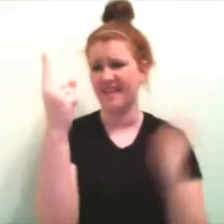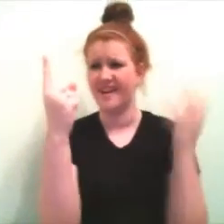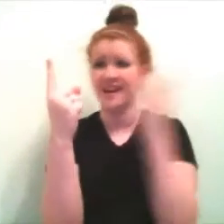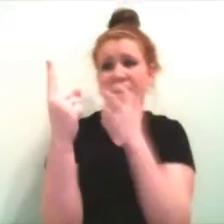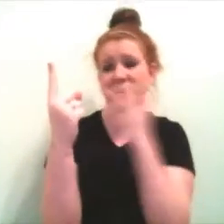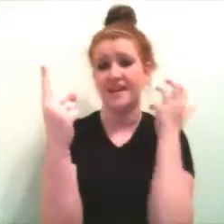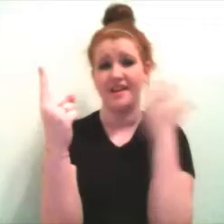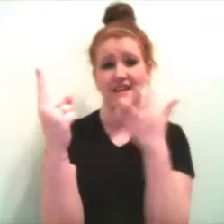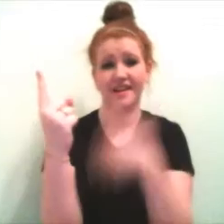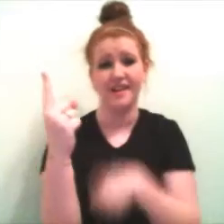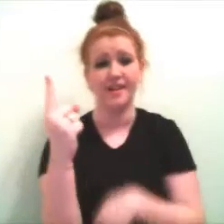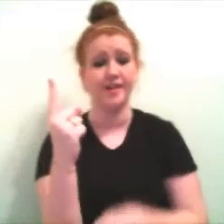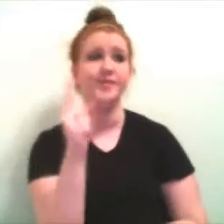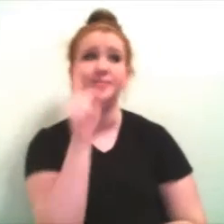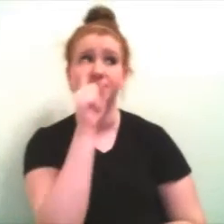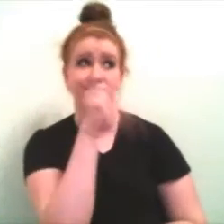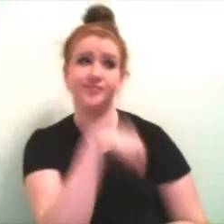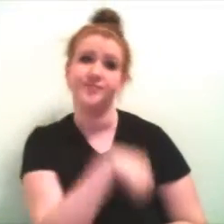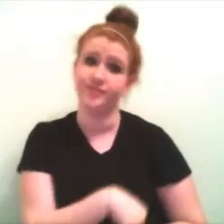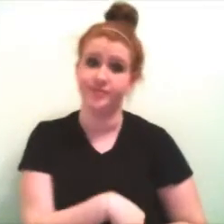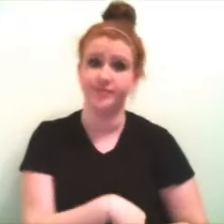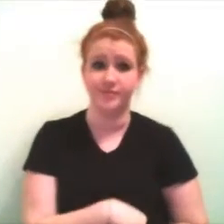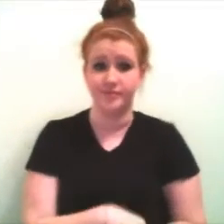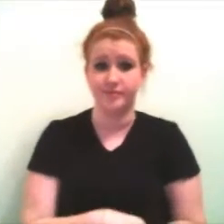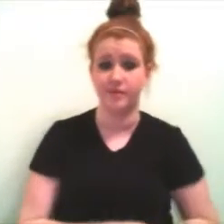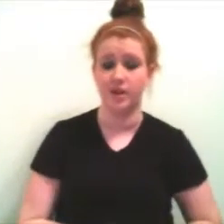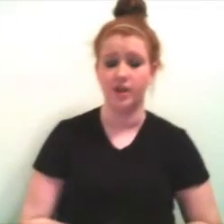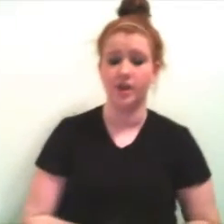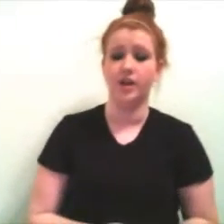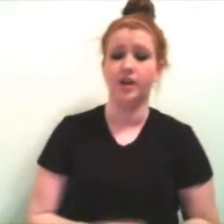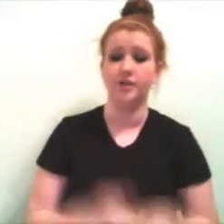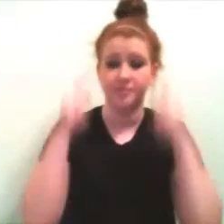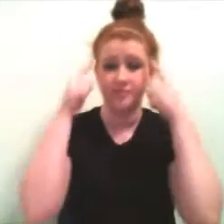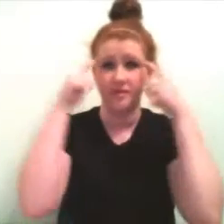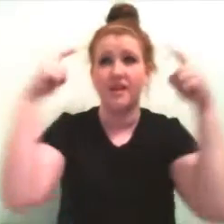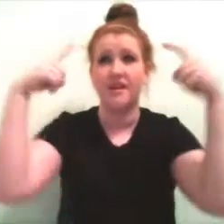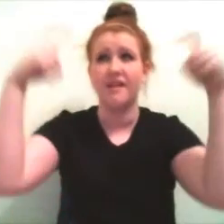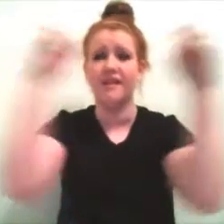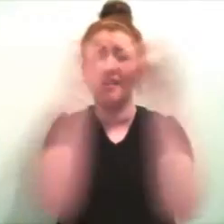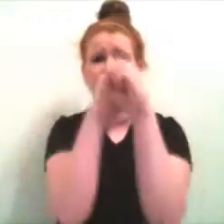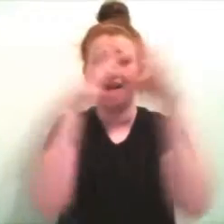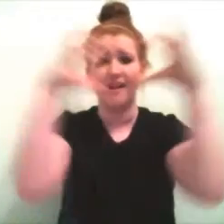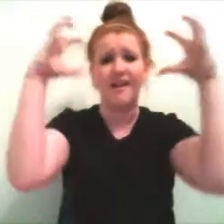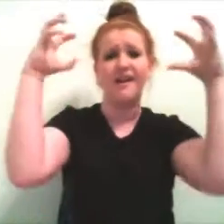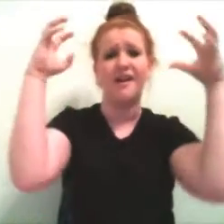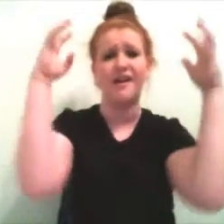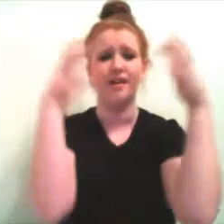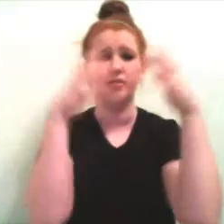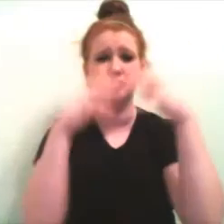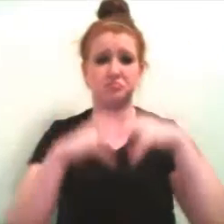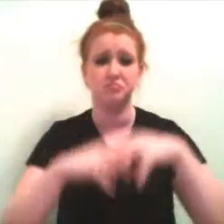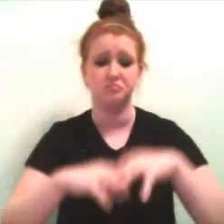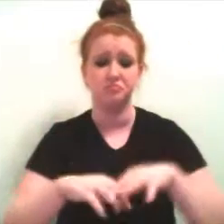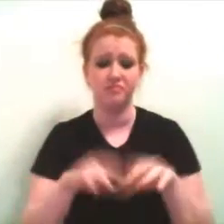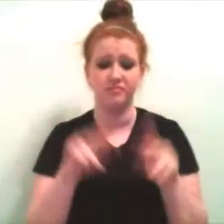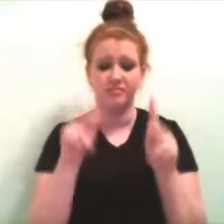we see are all made of gold. When your dreams are coming from